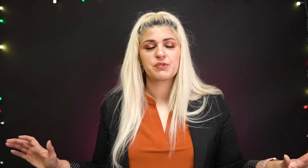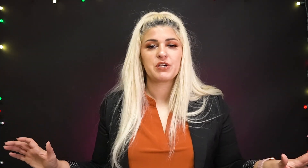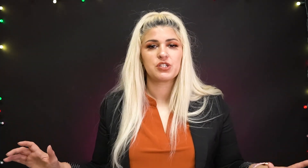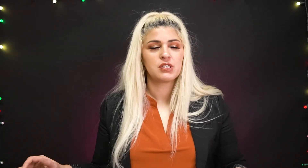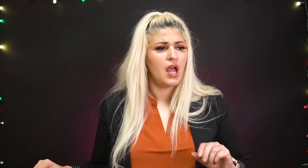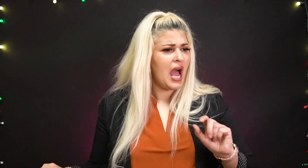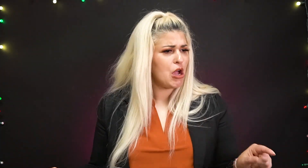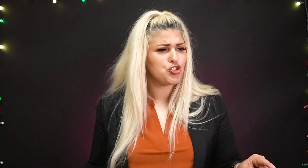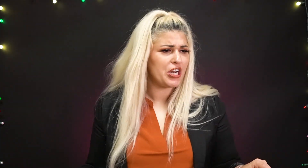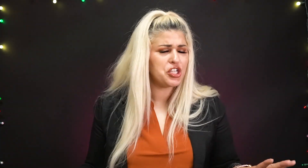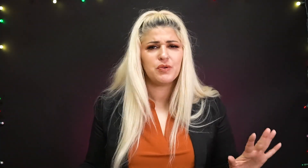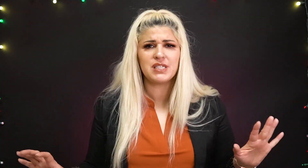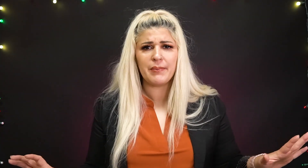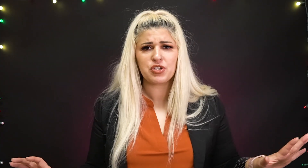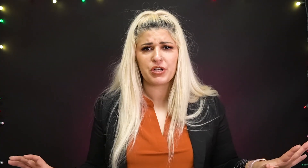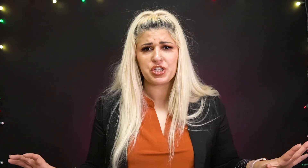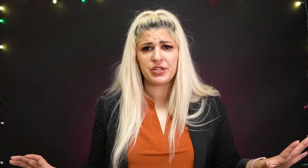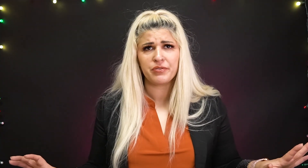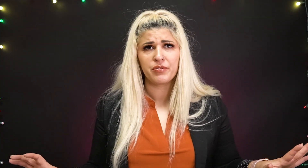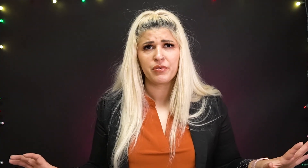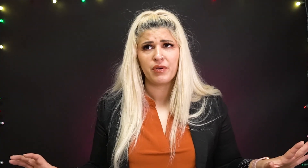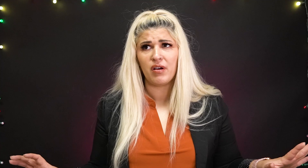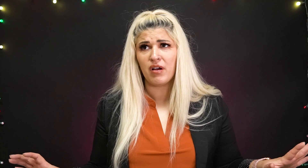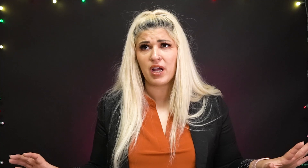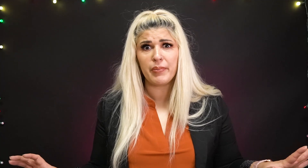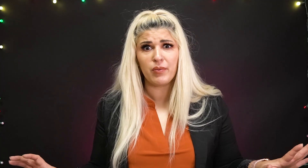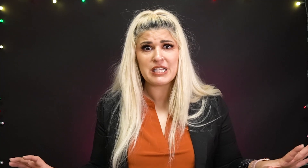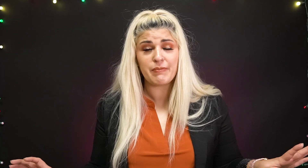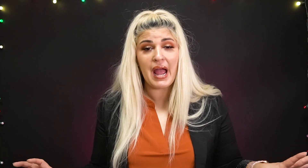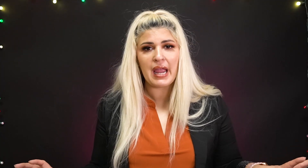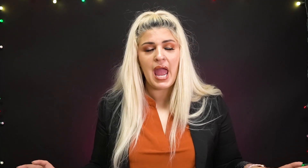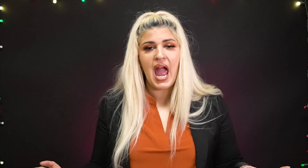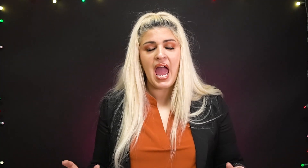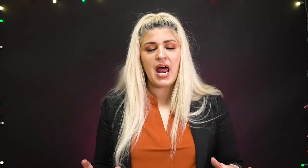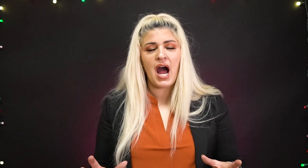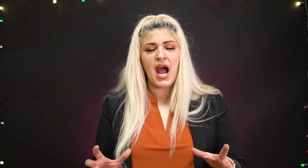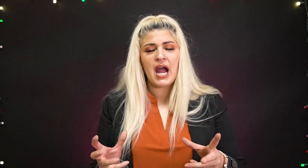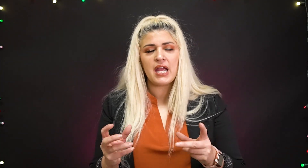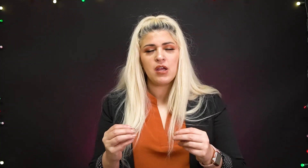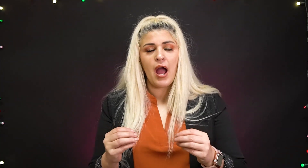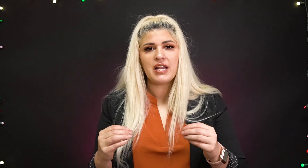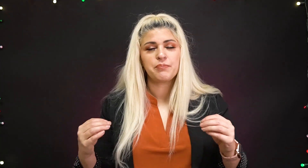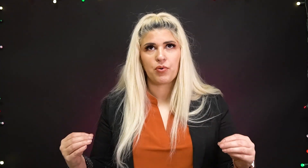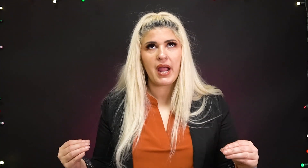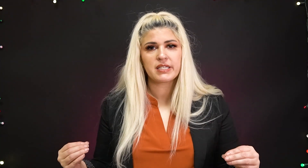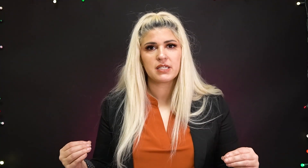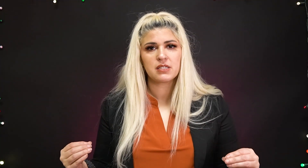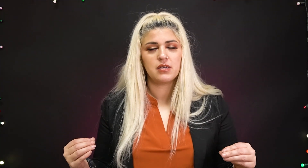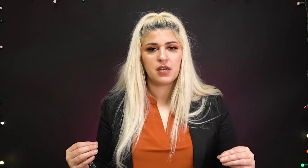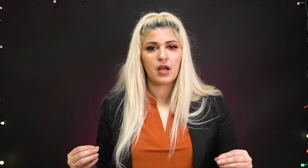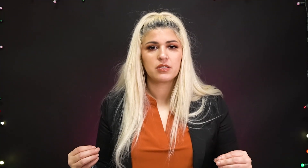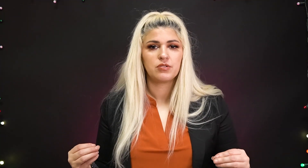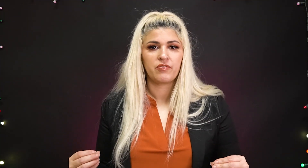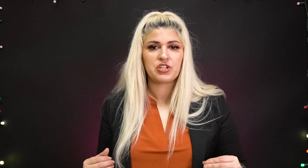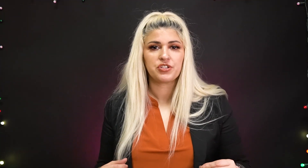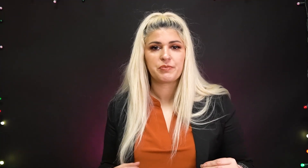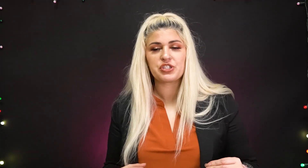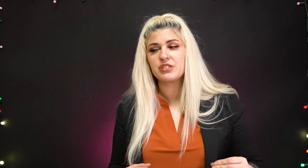expressions i was trying to do a demonstration a couple of weeks back and i had to practice not doing facial expressions